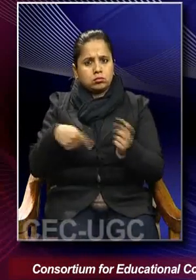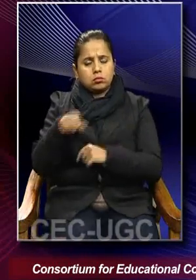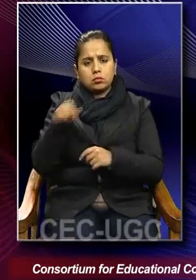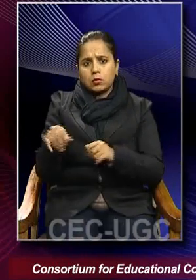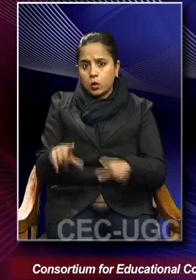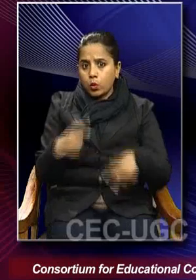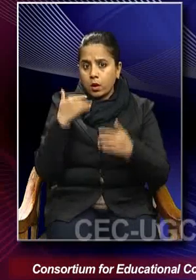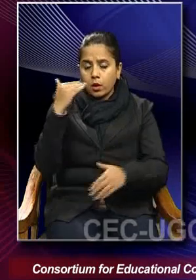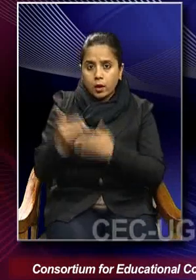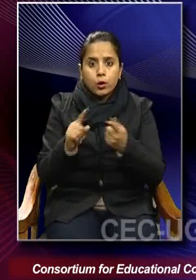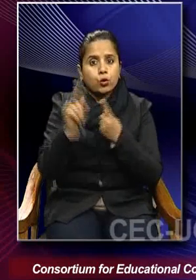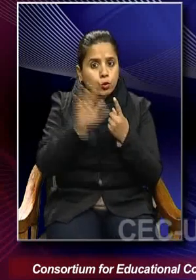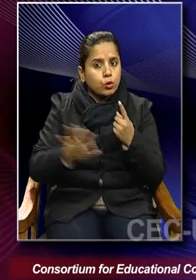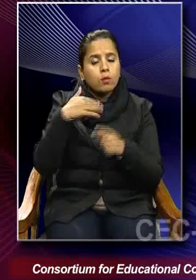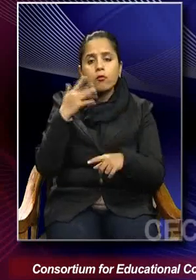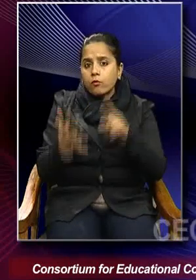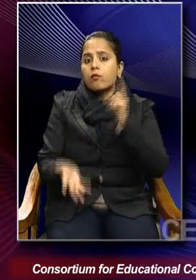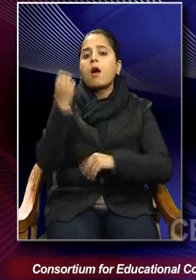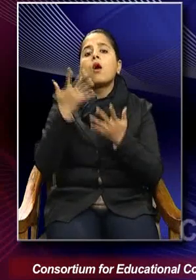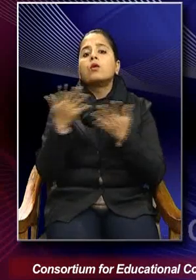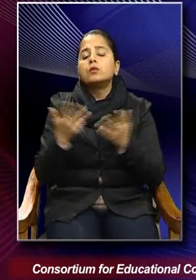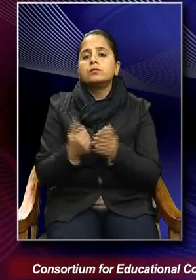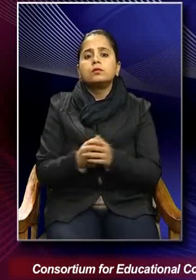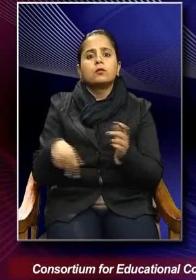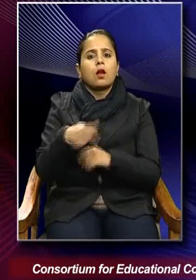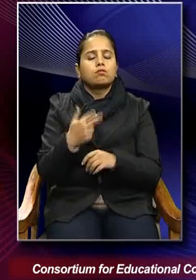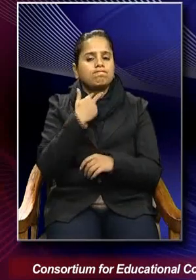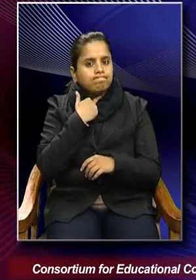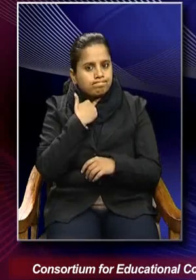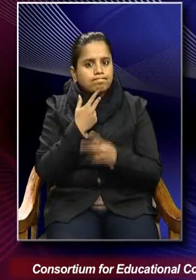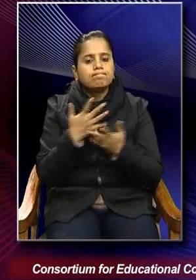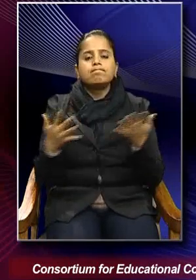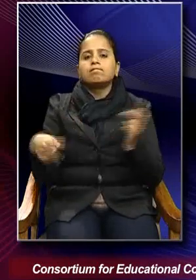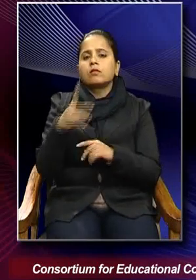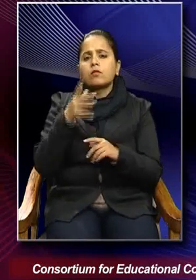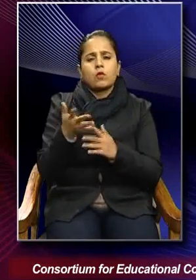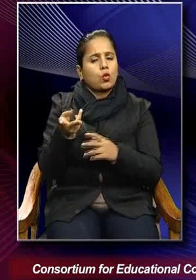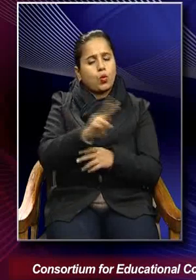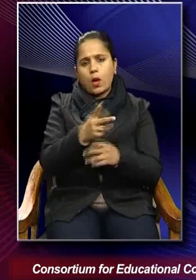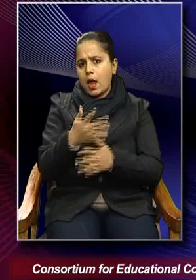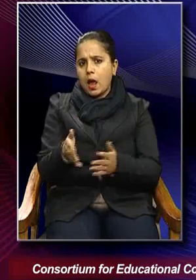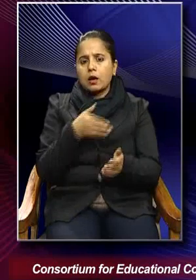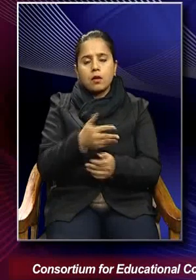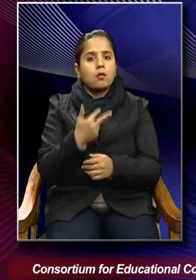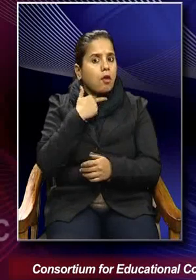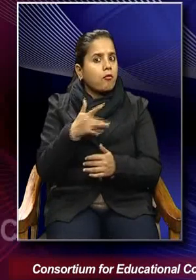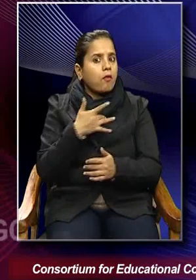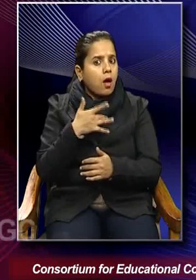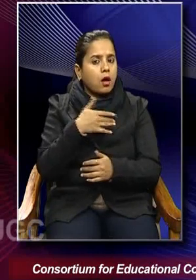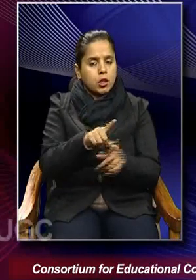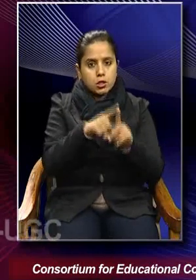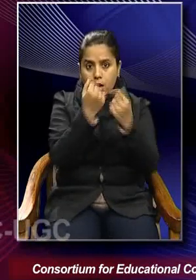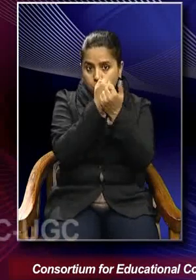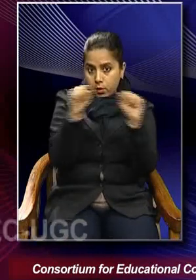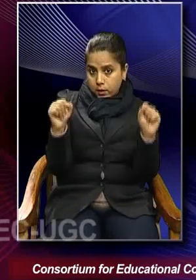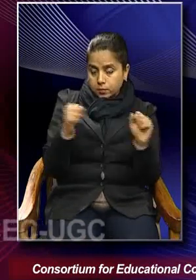in Europe, we find, uh, threats, uh, uh, either of the ways, uh, the democratic,